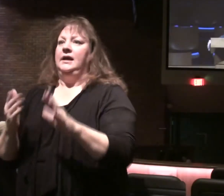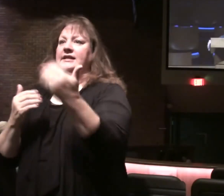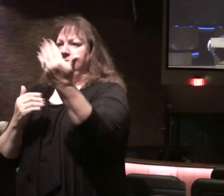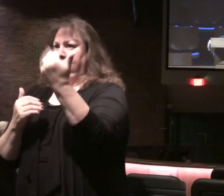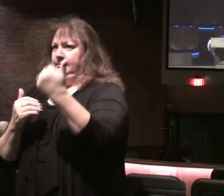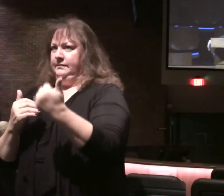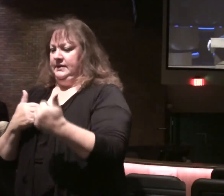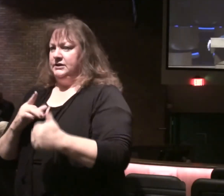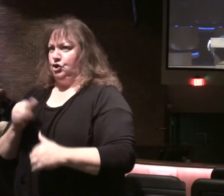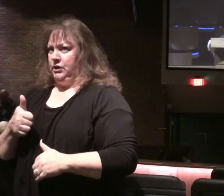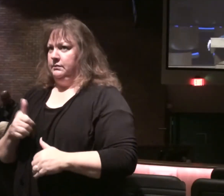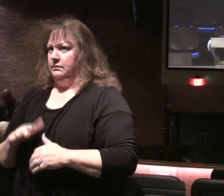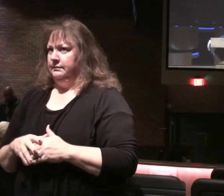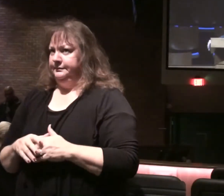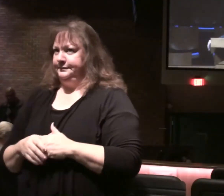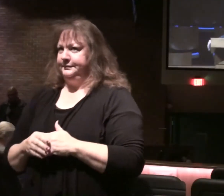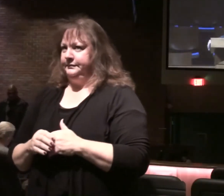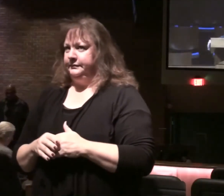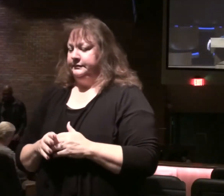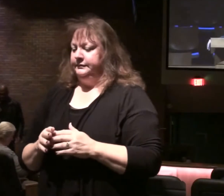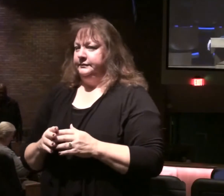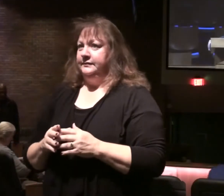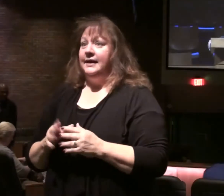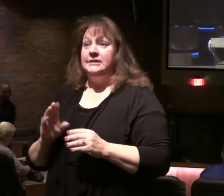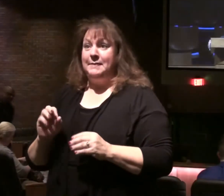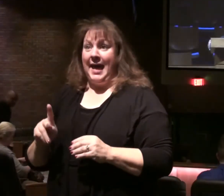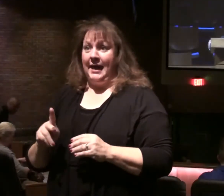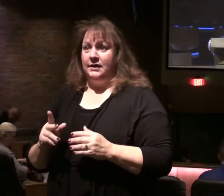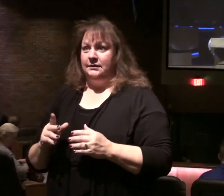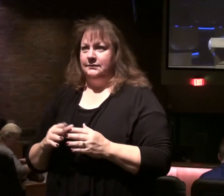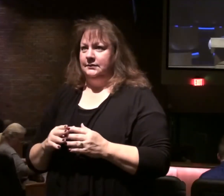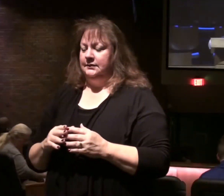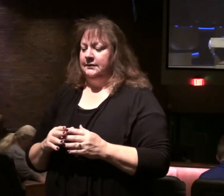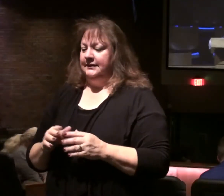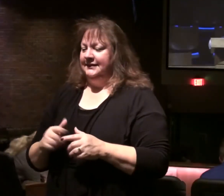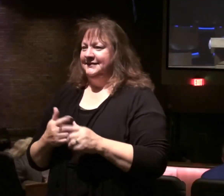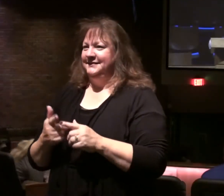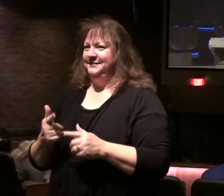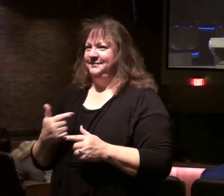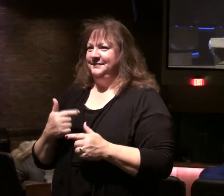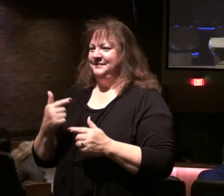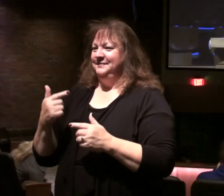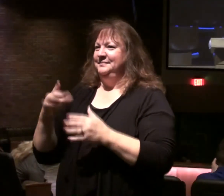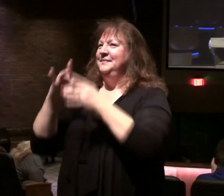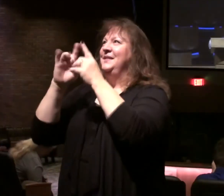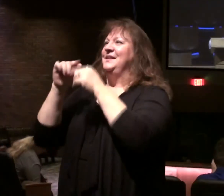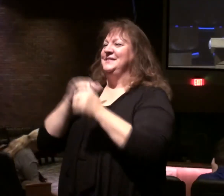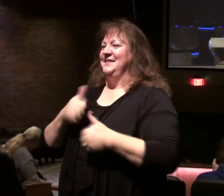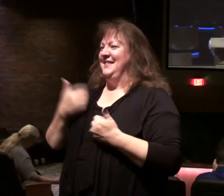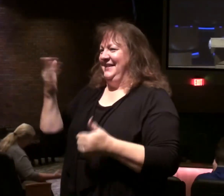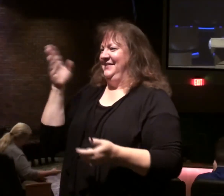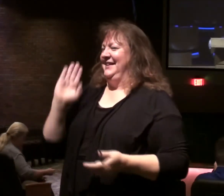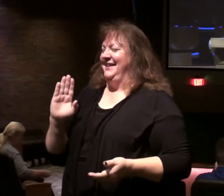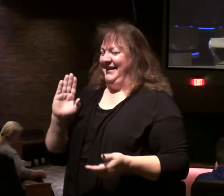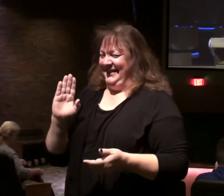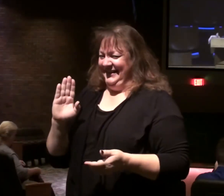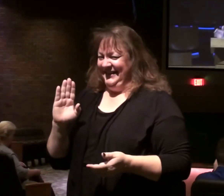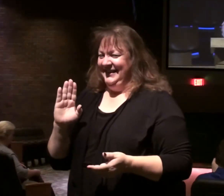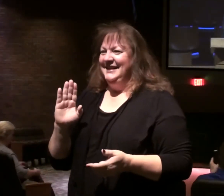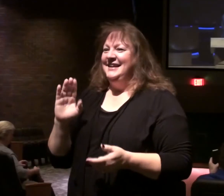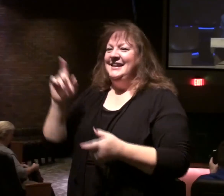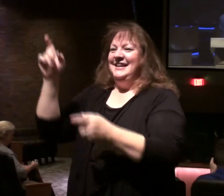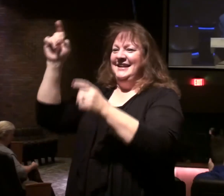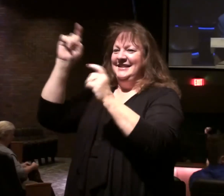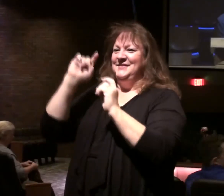victory, and celebration for us who belong to the living God. He has provided the